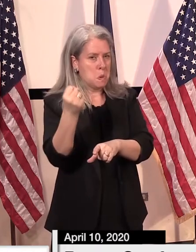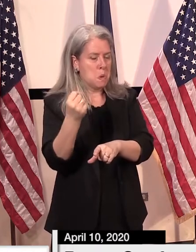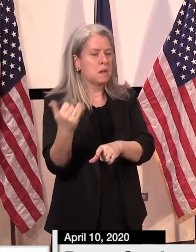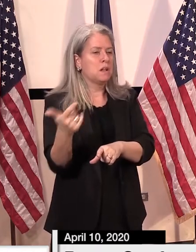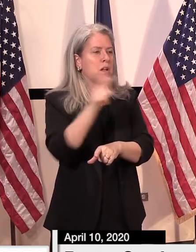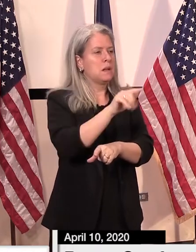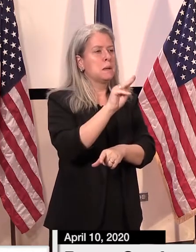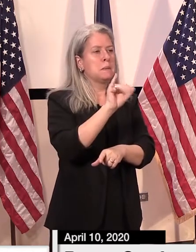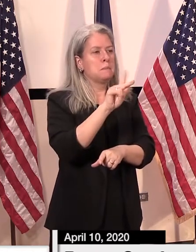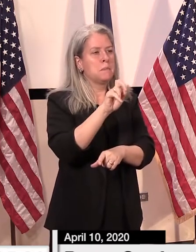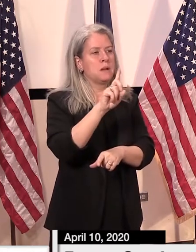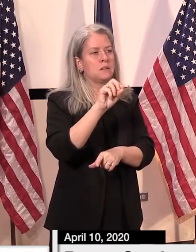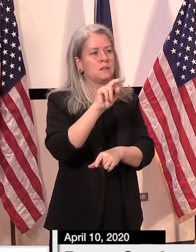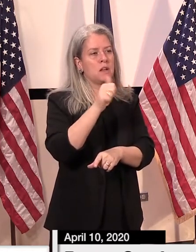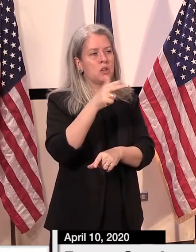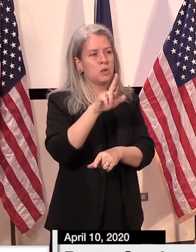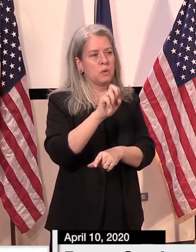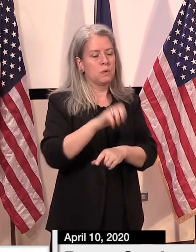Mike, go ahead.